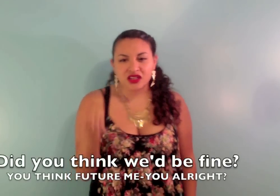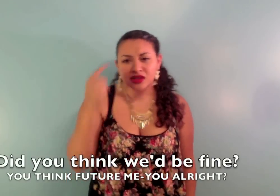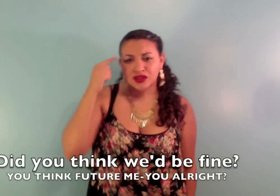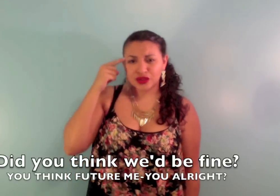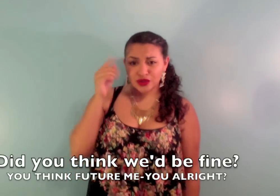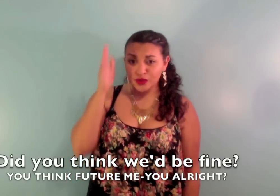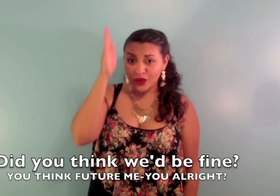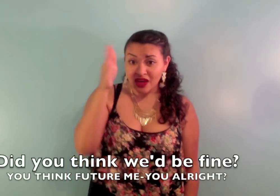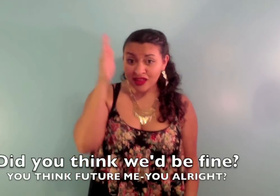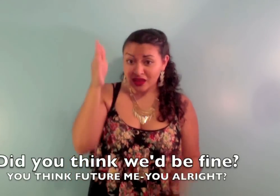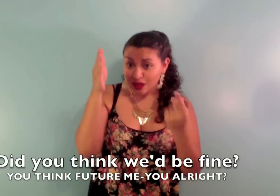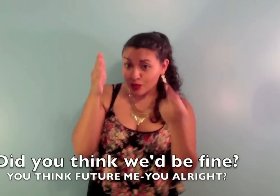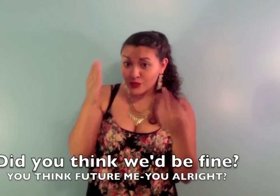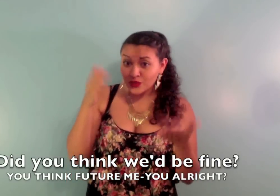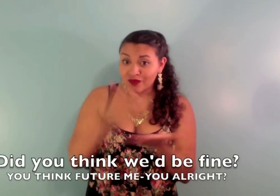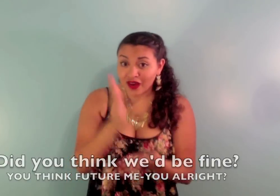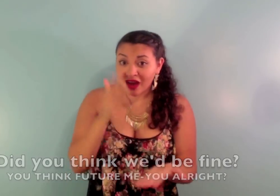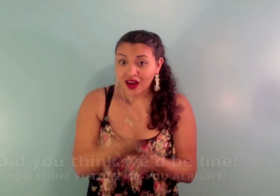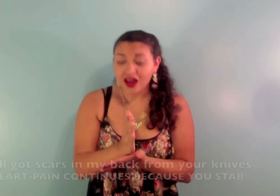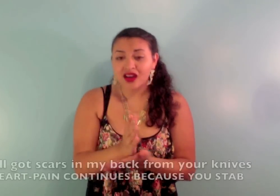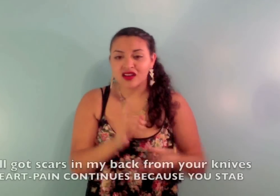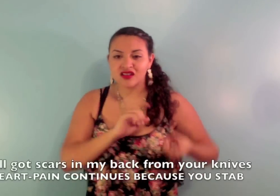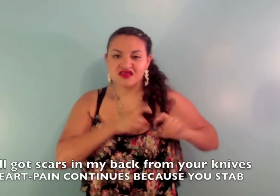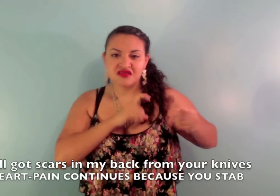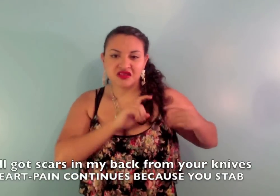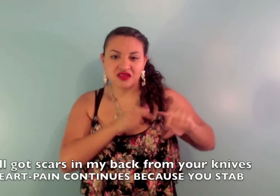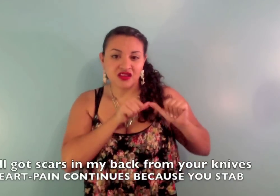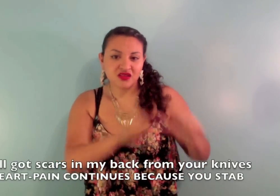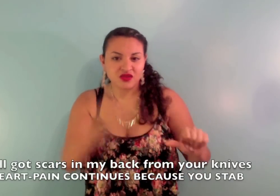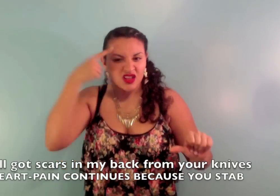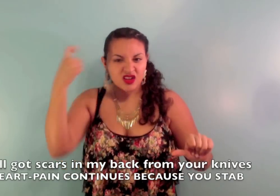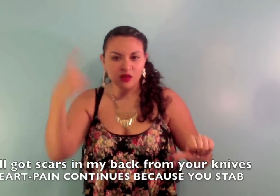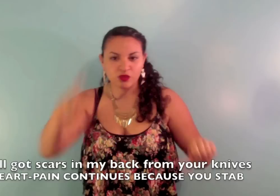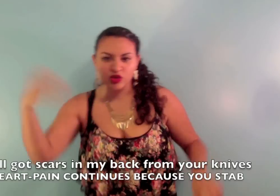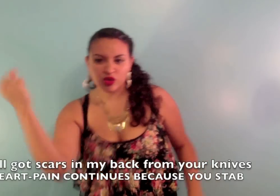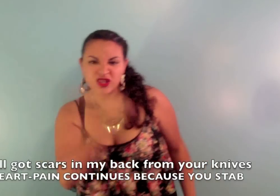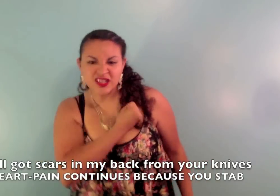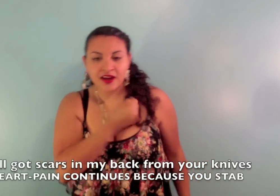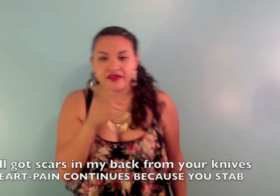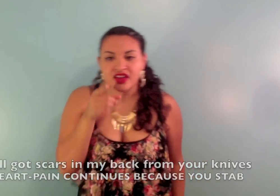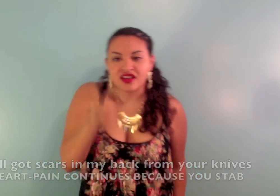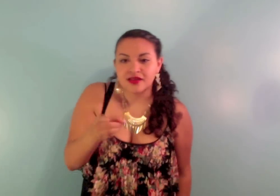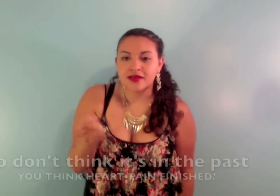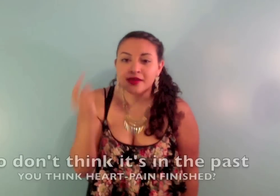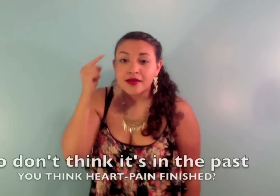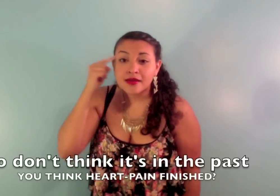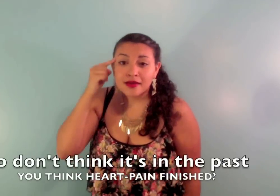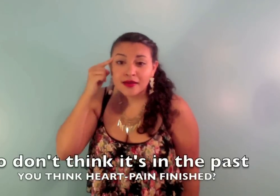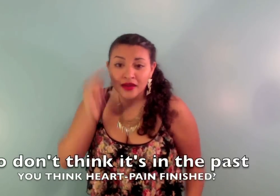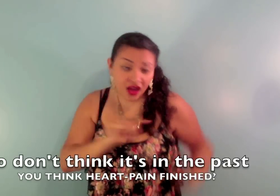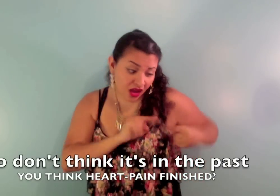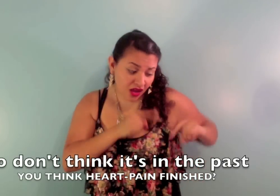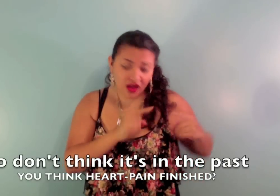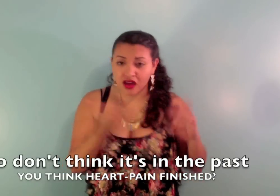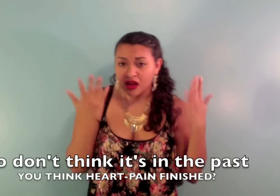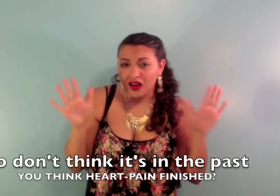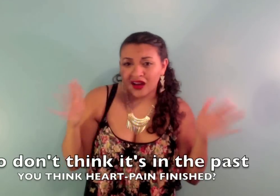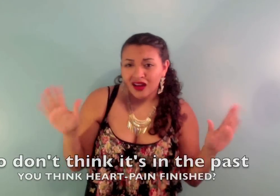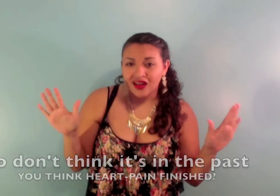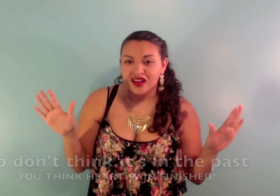you think we'd be fine? Still got scars on my back from your knife So don't think it's in the past,